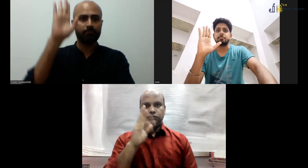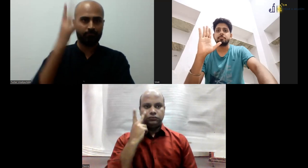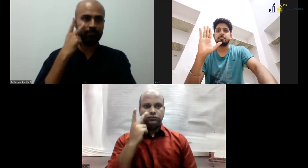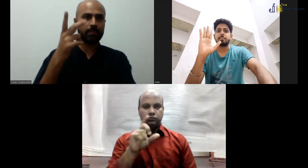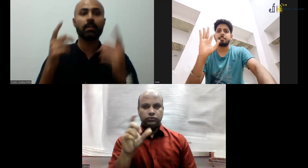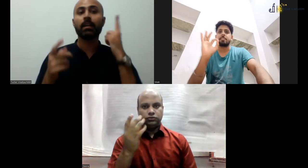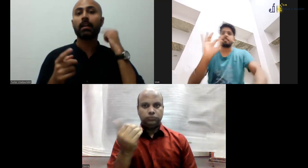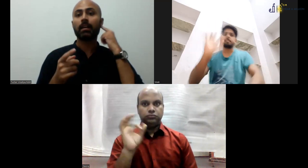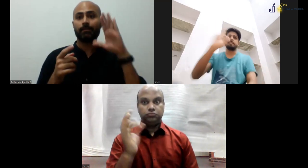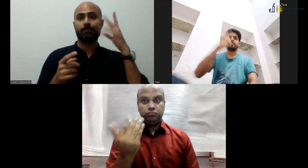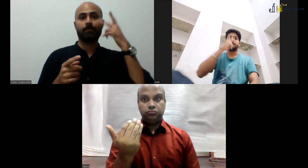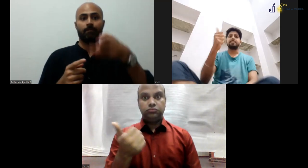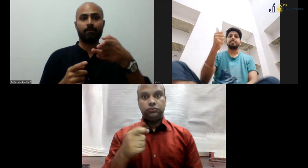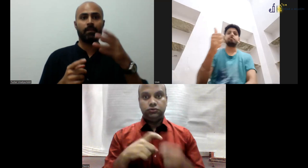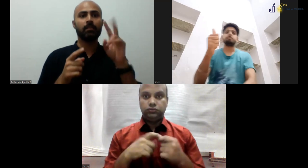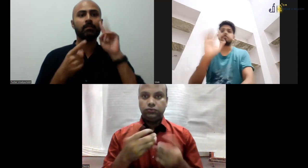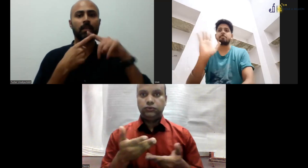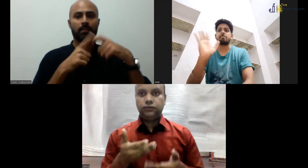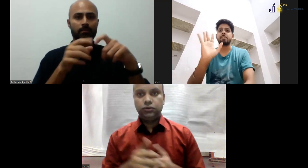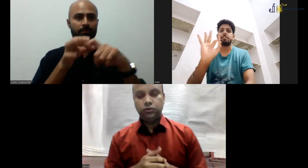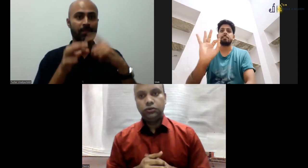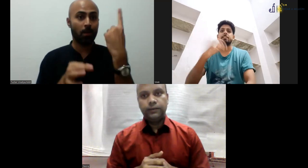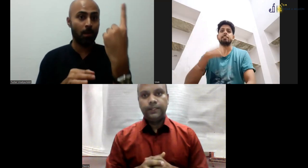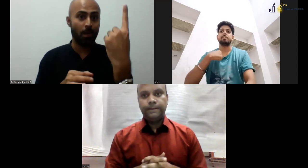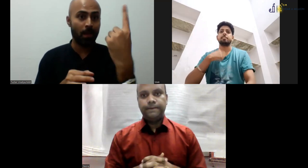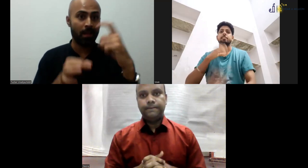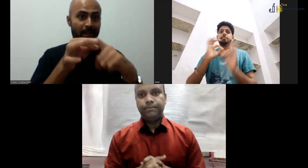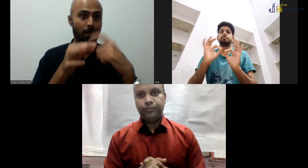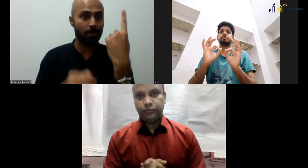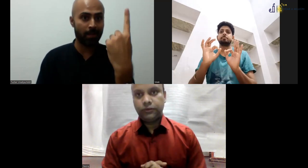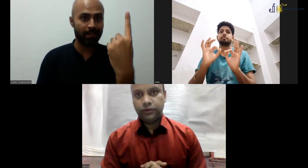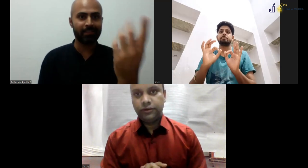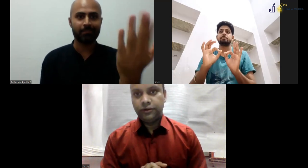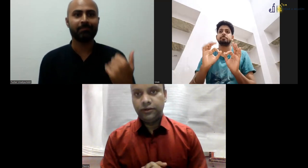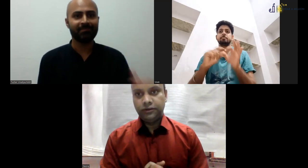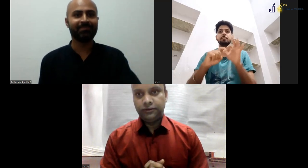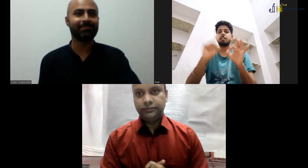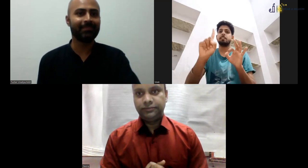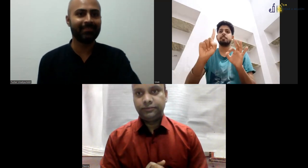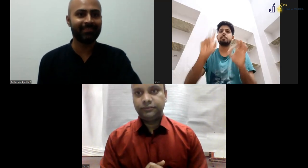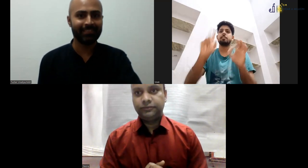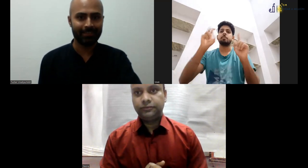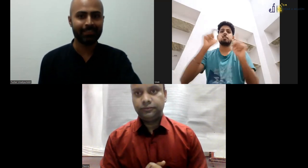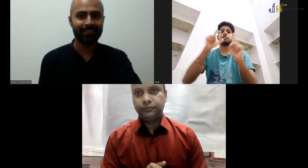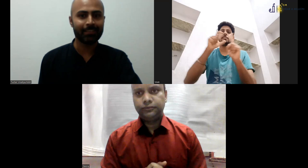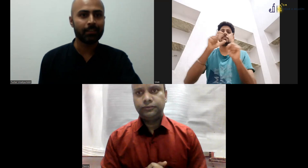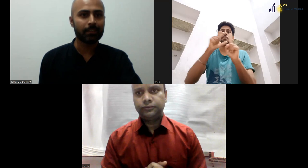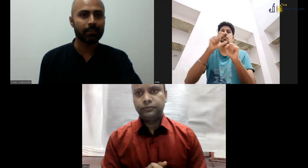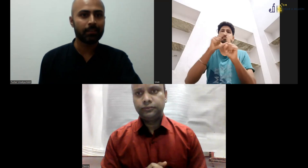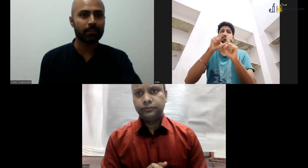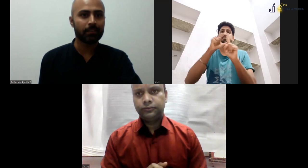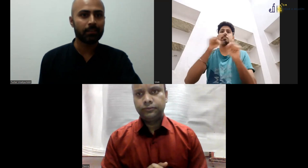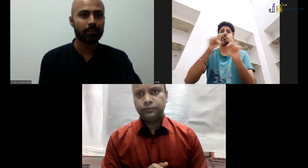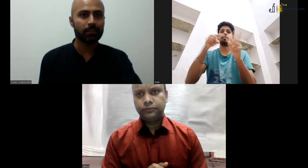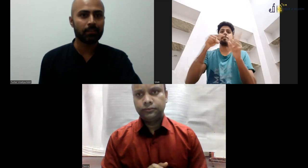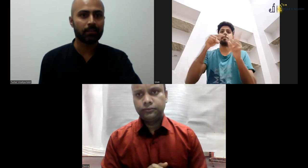Yes, we can see Neeraj. Neeraj, there is a question for you from Vivek. Just one question, Vivek, please. Yes,